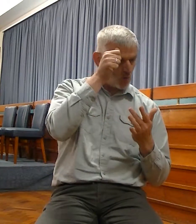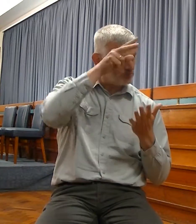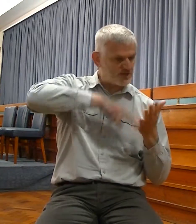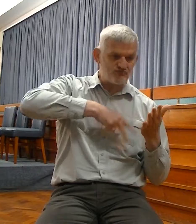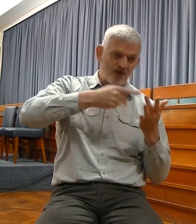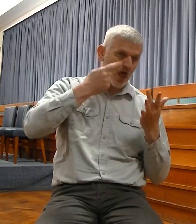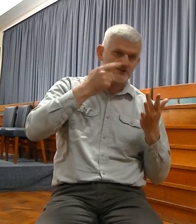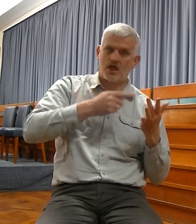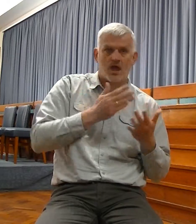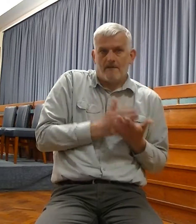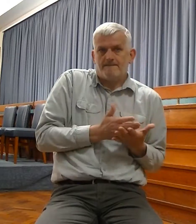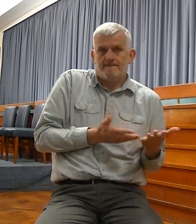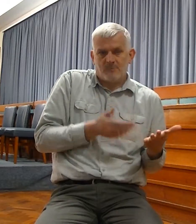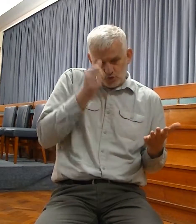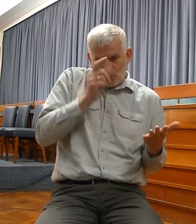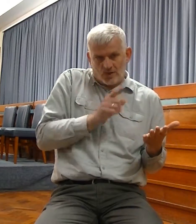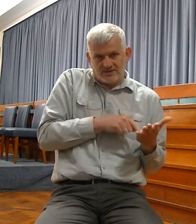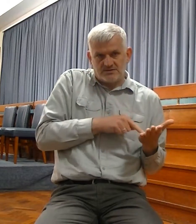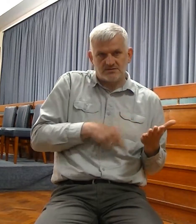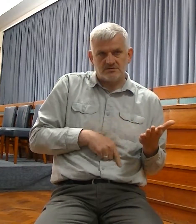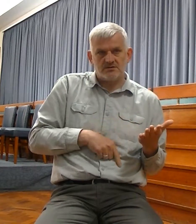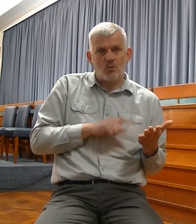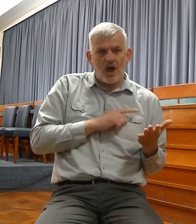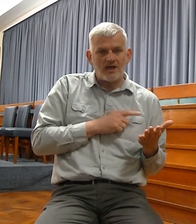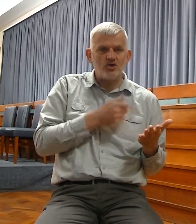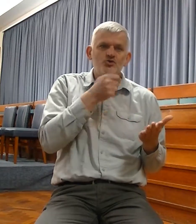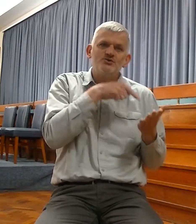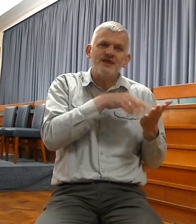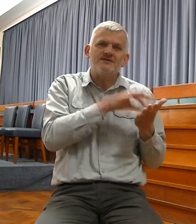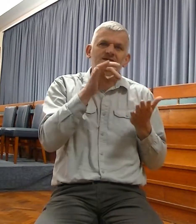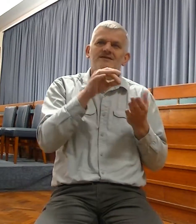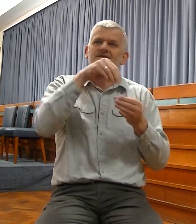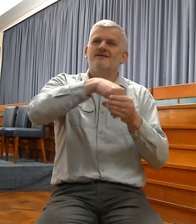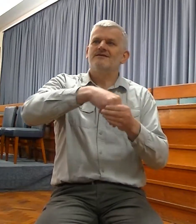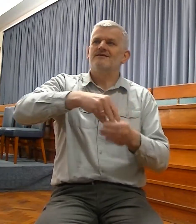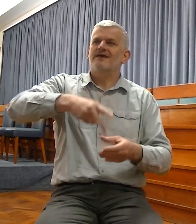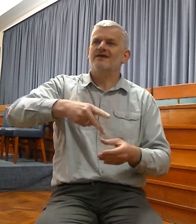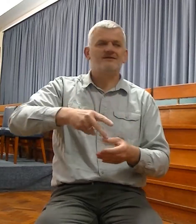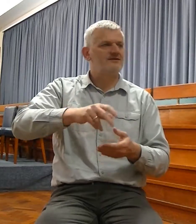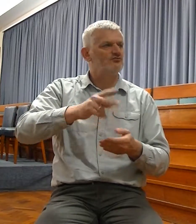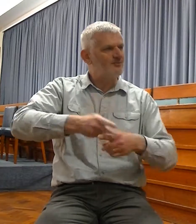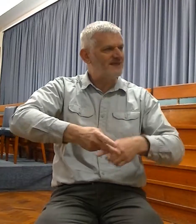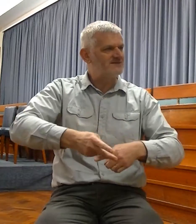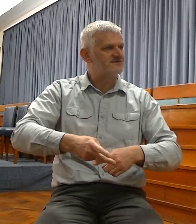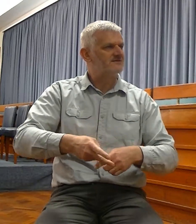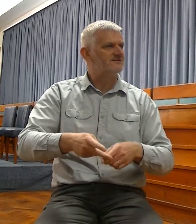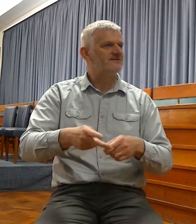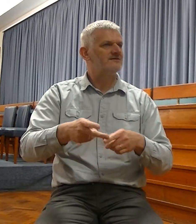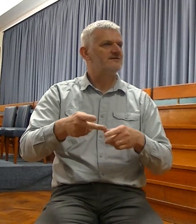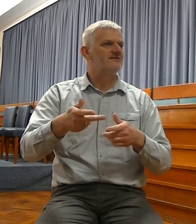clearly familiar with that, but because he quotes from it. He repeats the branch, the Lord of our righteousness, and so on.